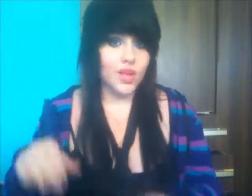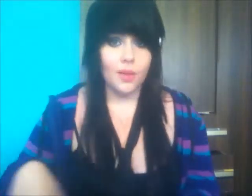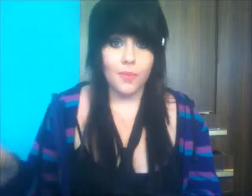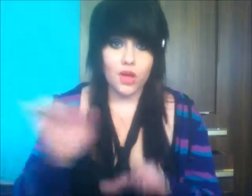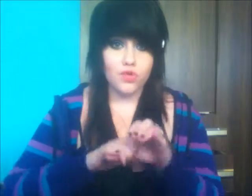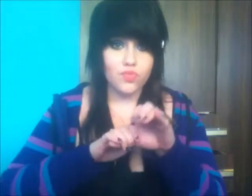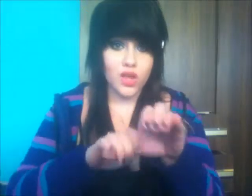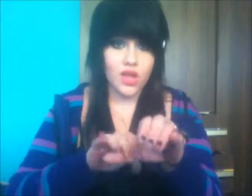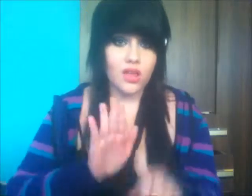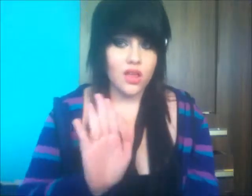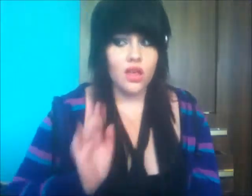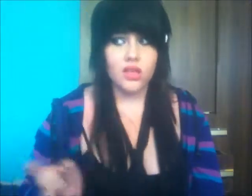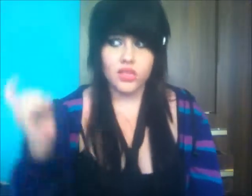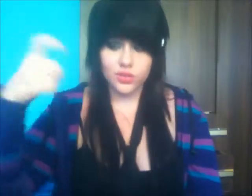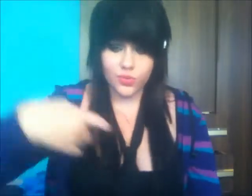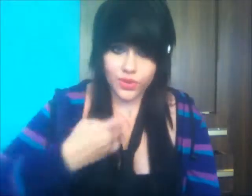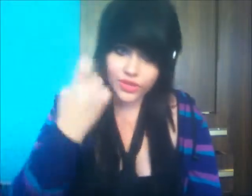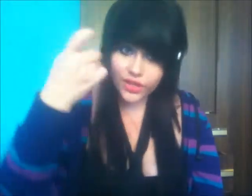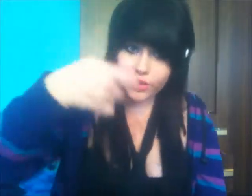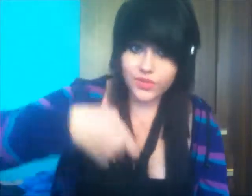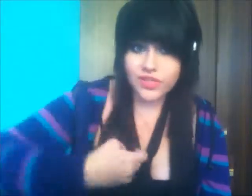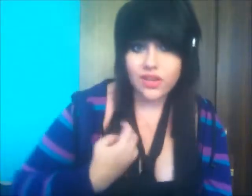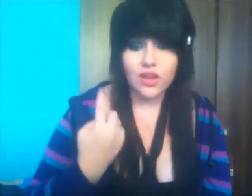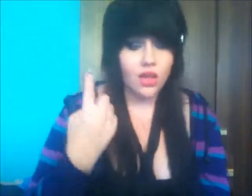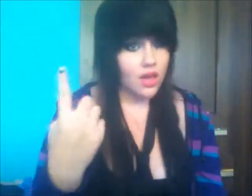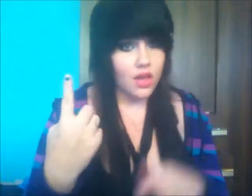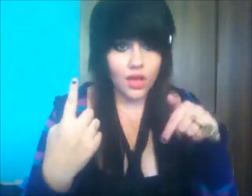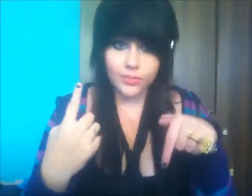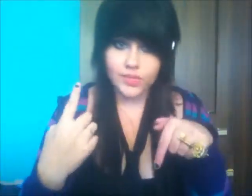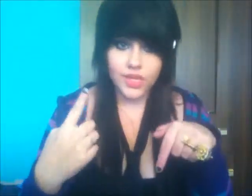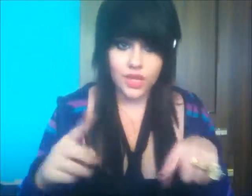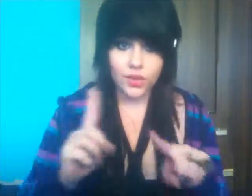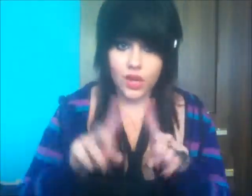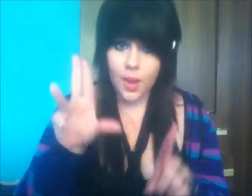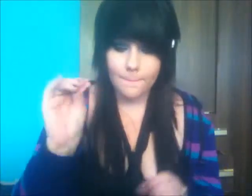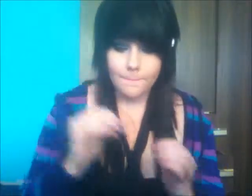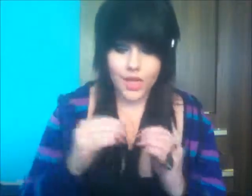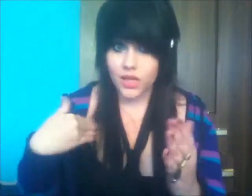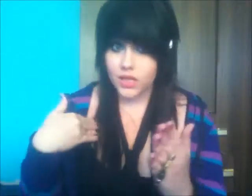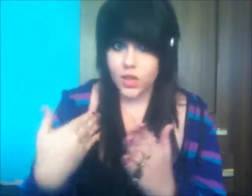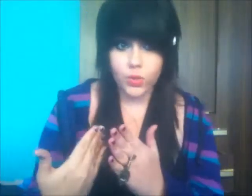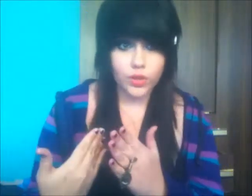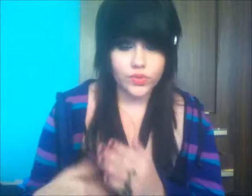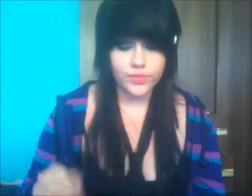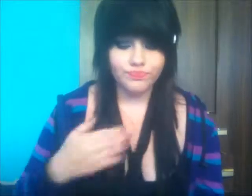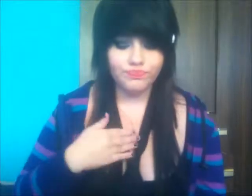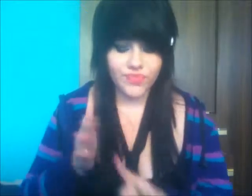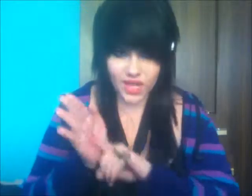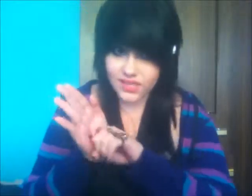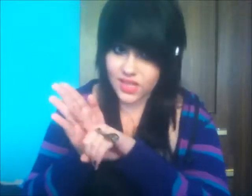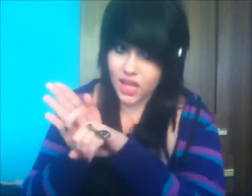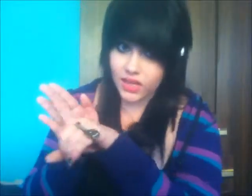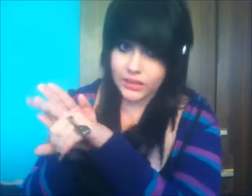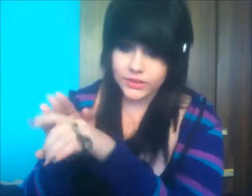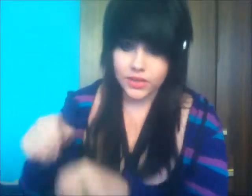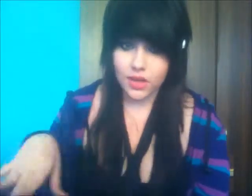I'm on the ride, you're on the coaster I'm on the town, but no closer I stuck in,